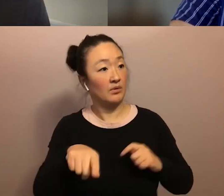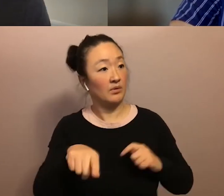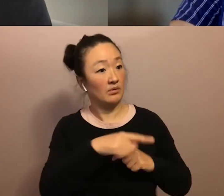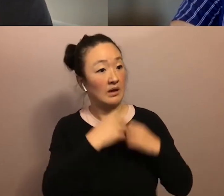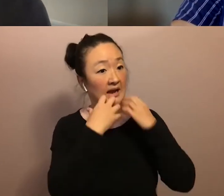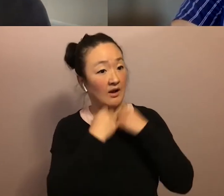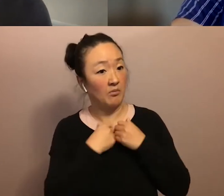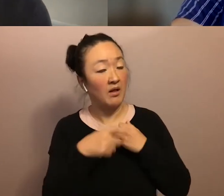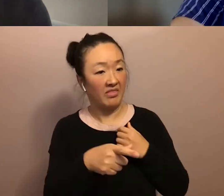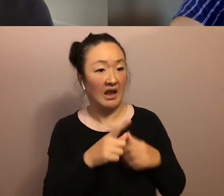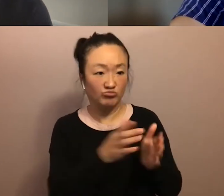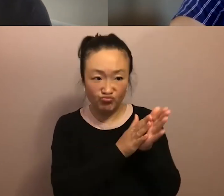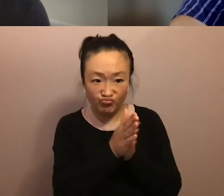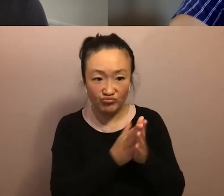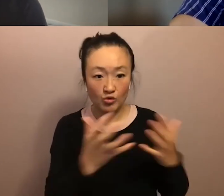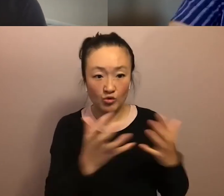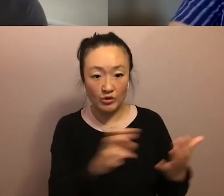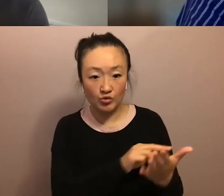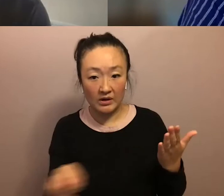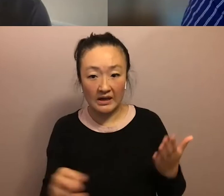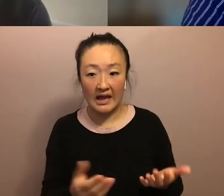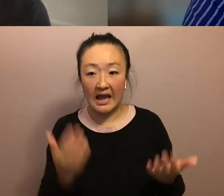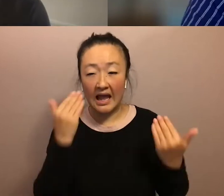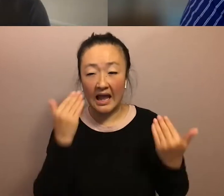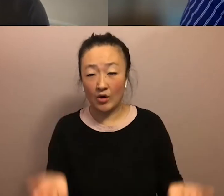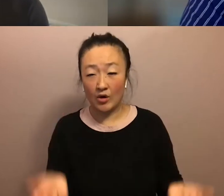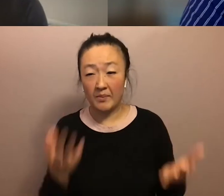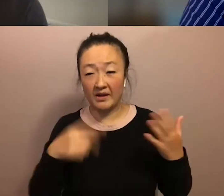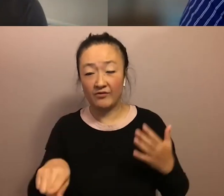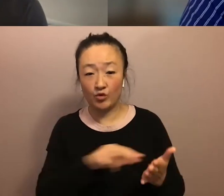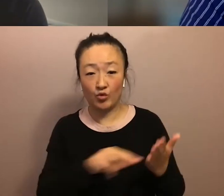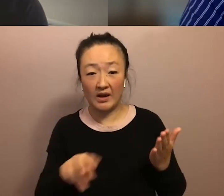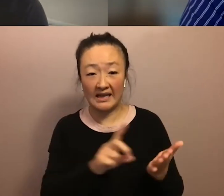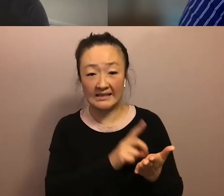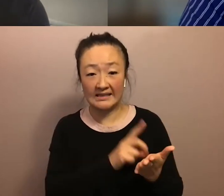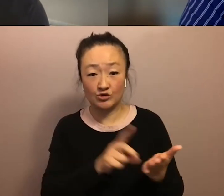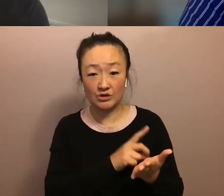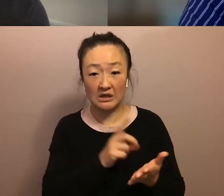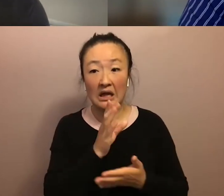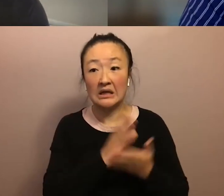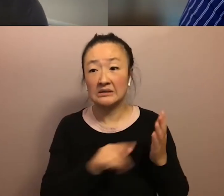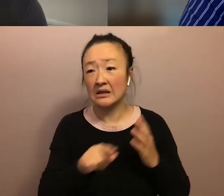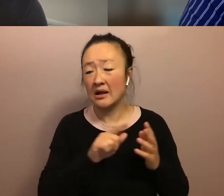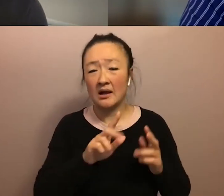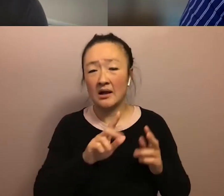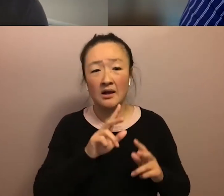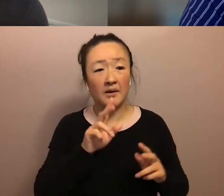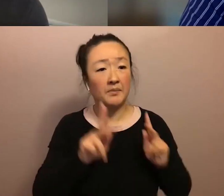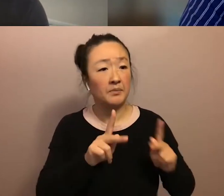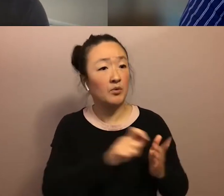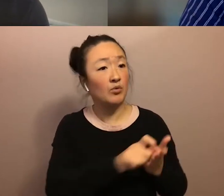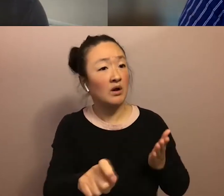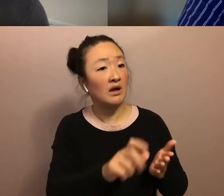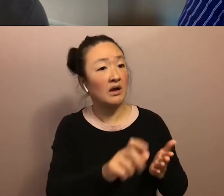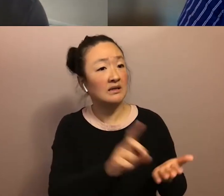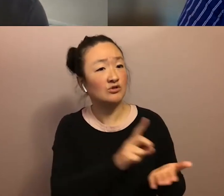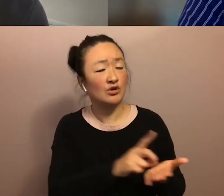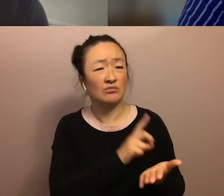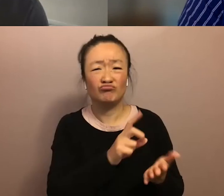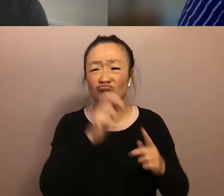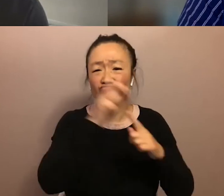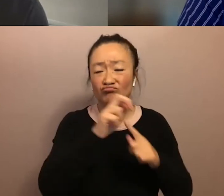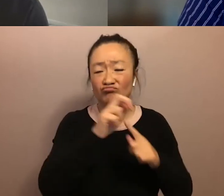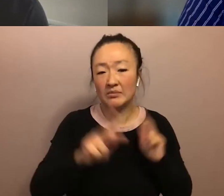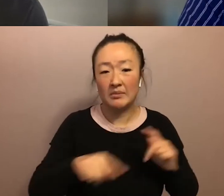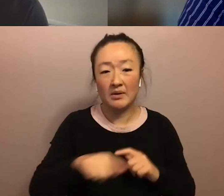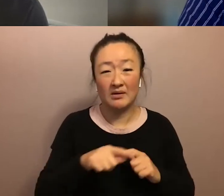And I don't know how many of folks have read dissertations, but even some of the dissertations written by some of the most wonderful people. Um, they're just,